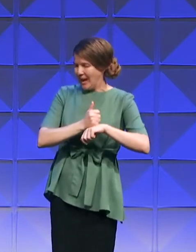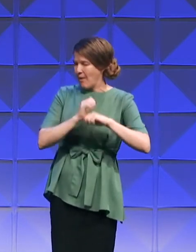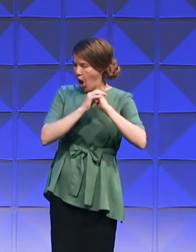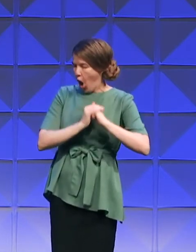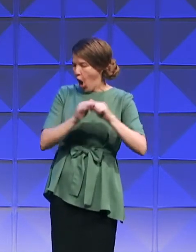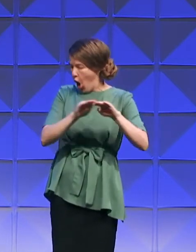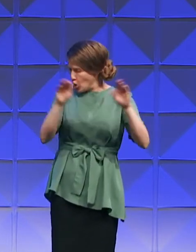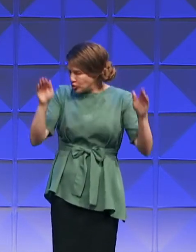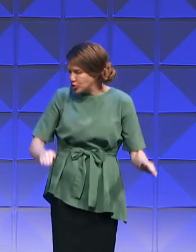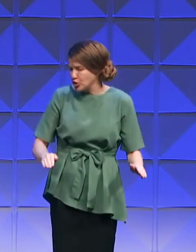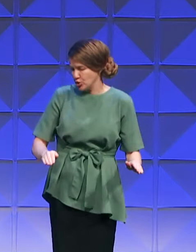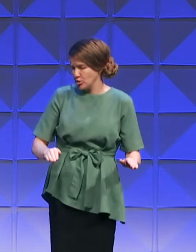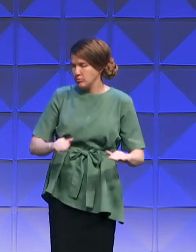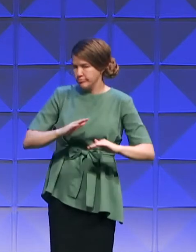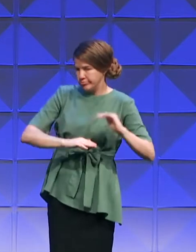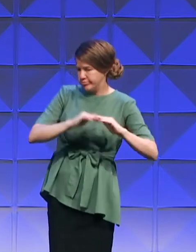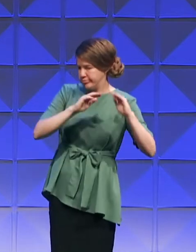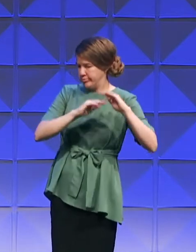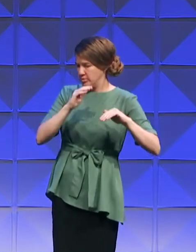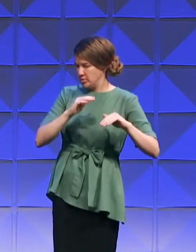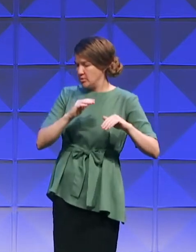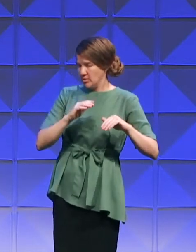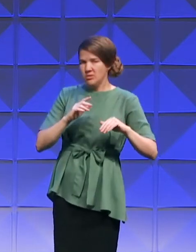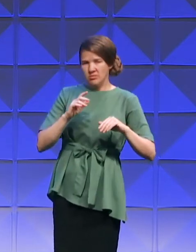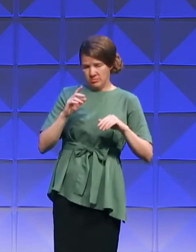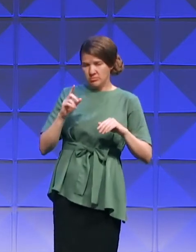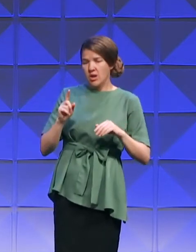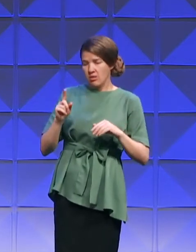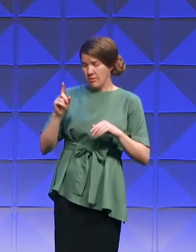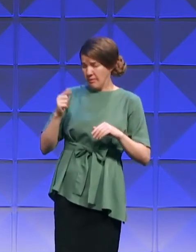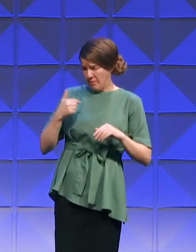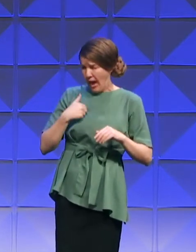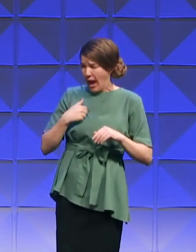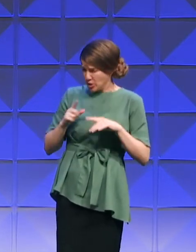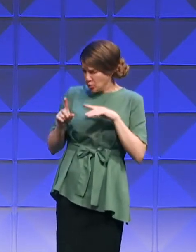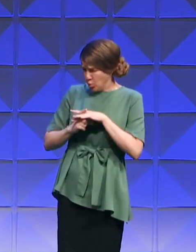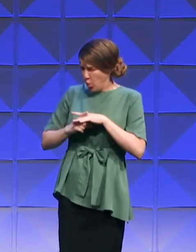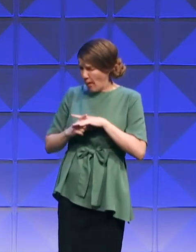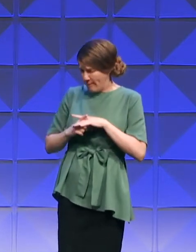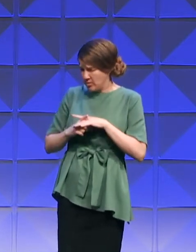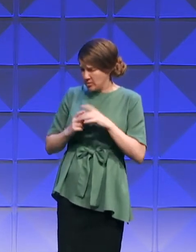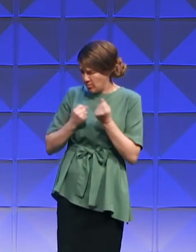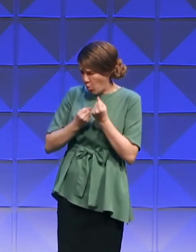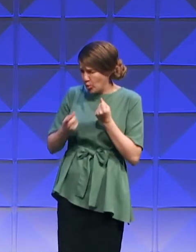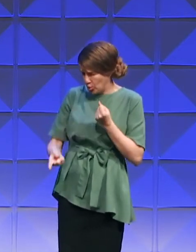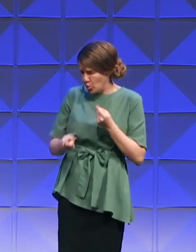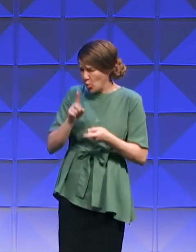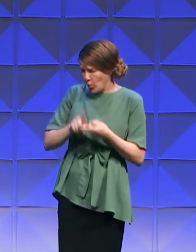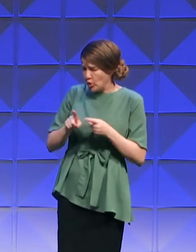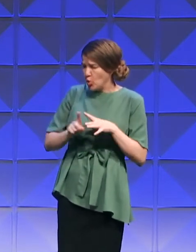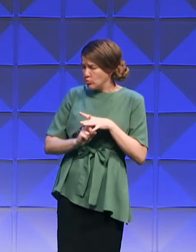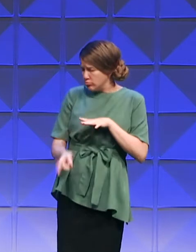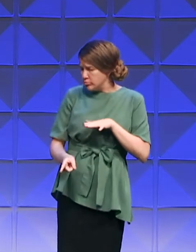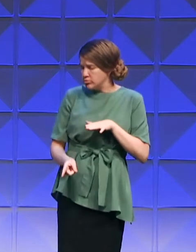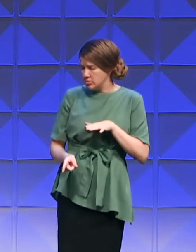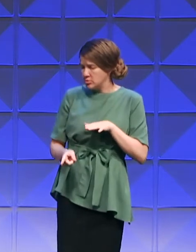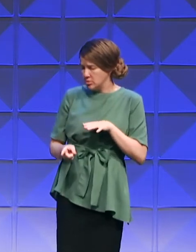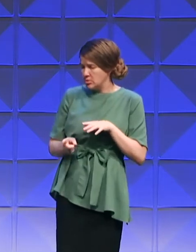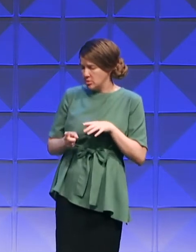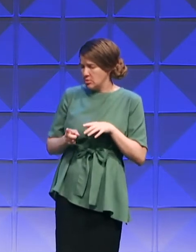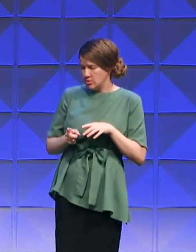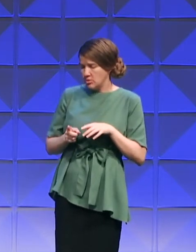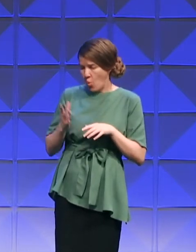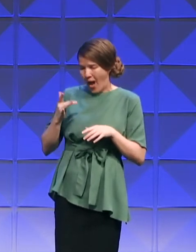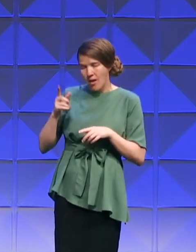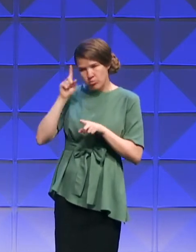that appeared unto thee when thou fleddest from the face of Esau thy brother. Then Jacob said